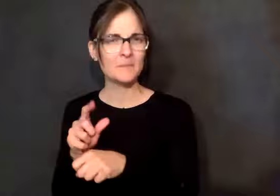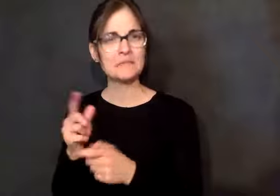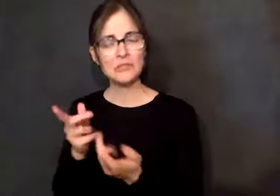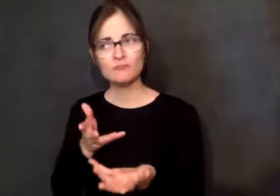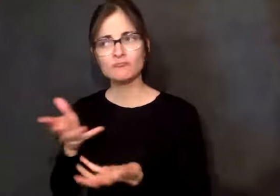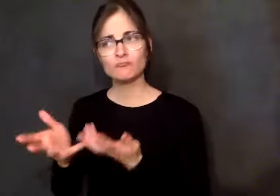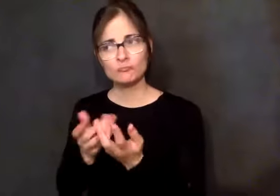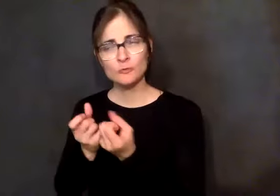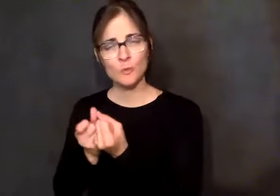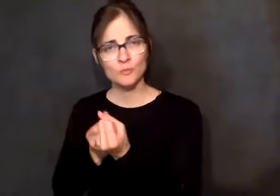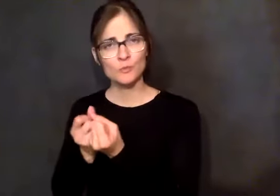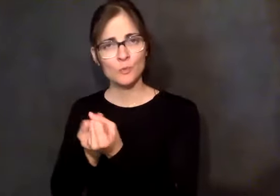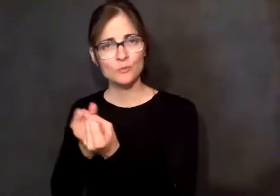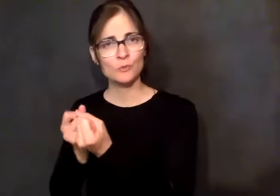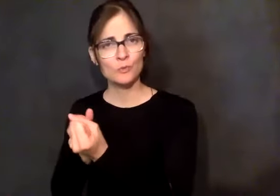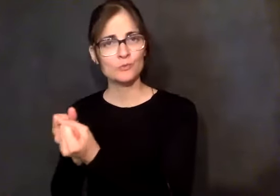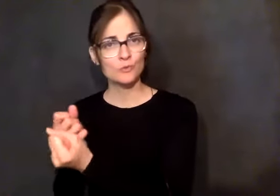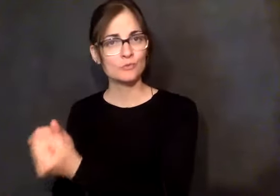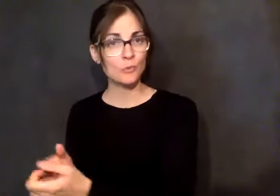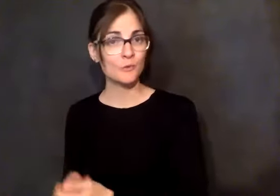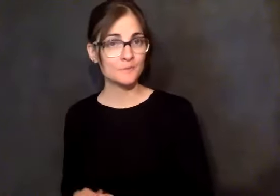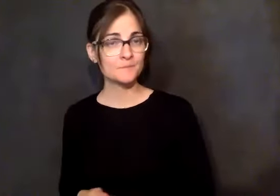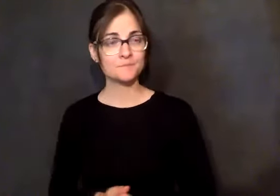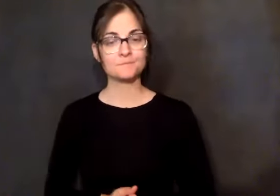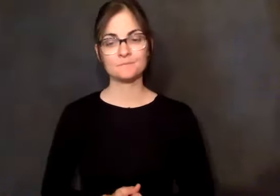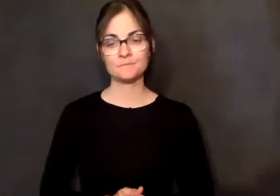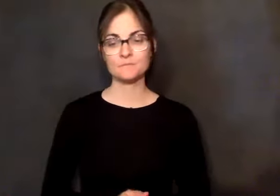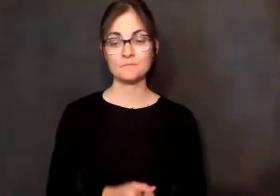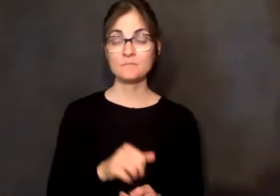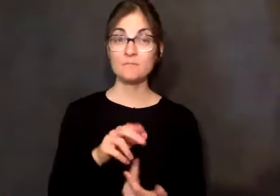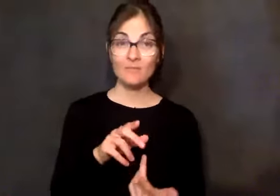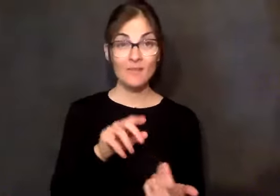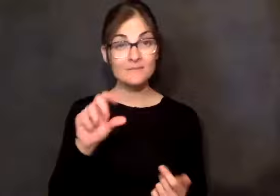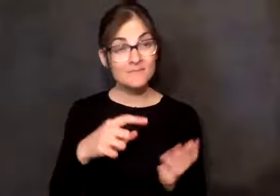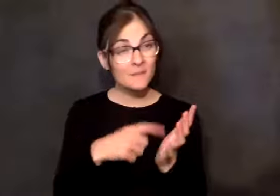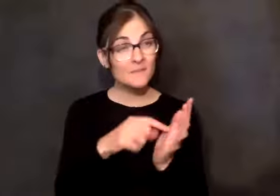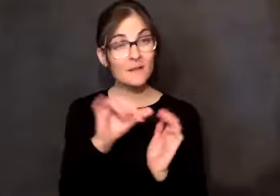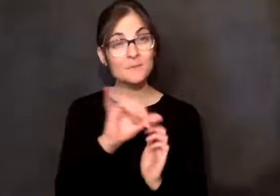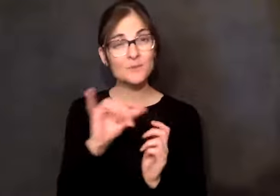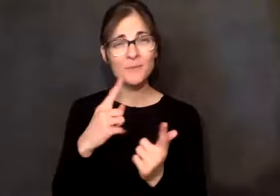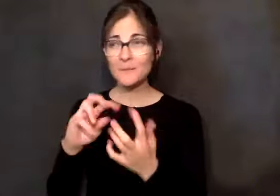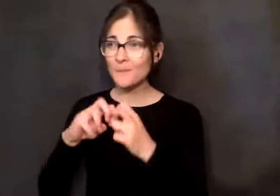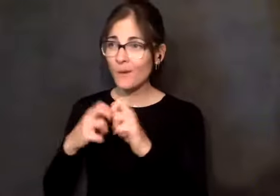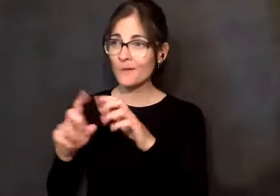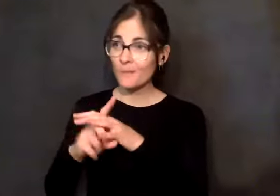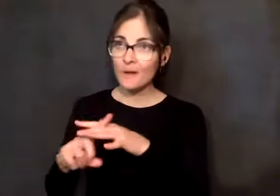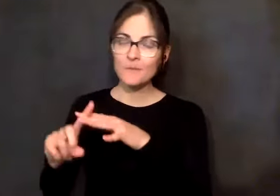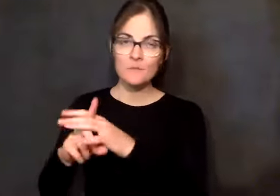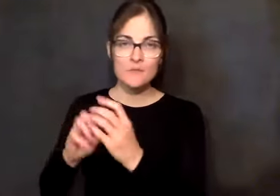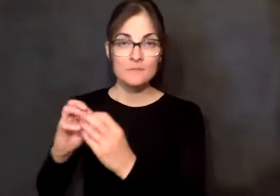he took her to the doctor. She'd been fighting it for a long, long time. And he took and had a resolution and got